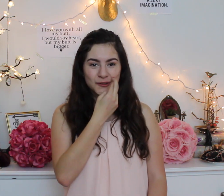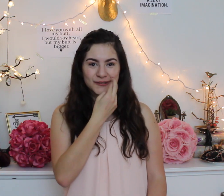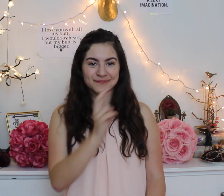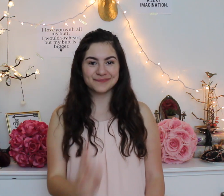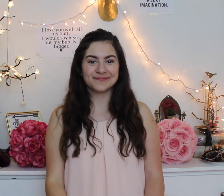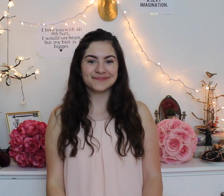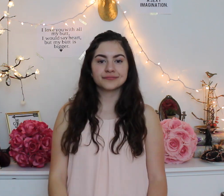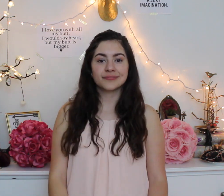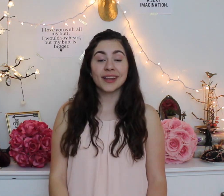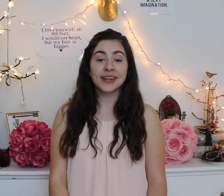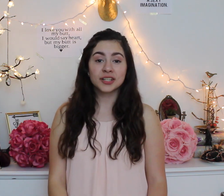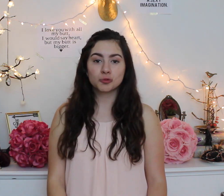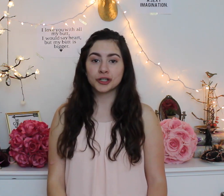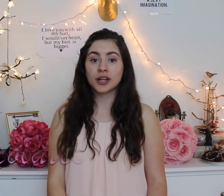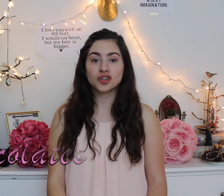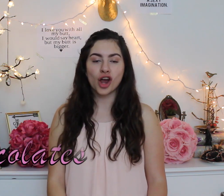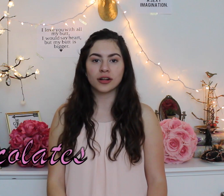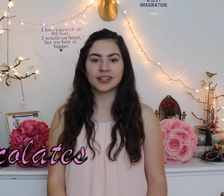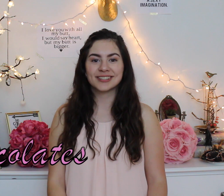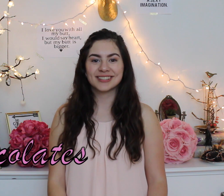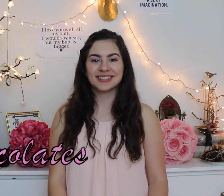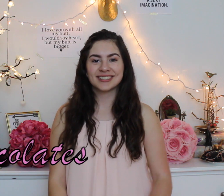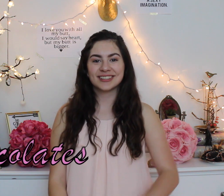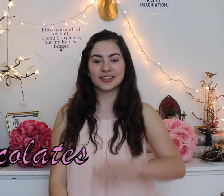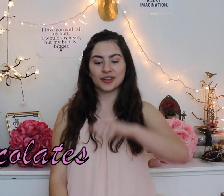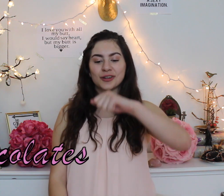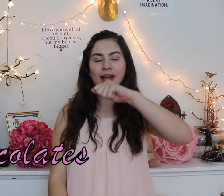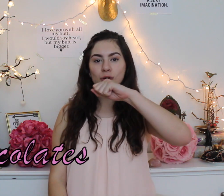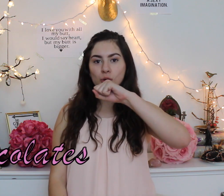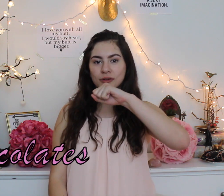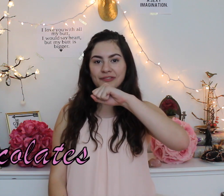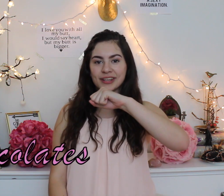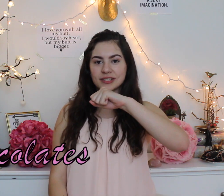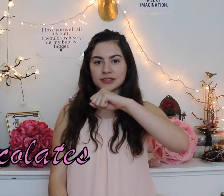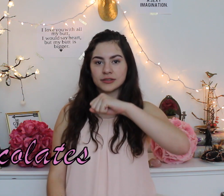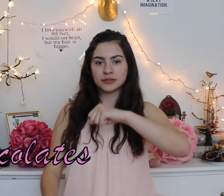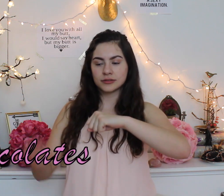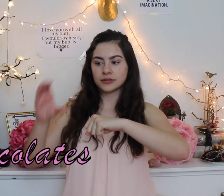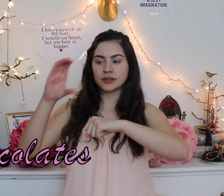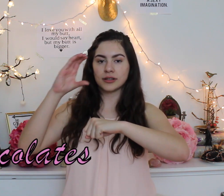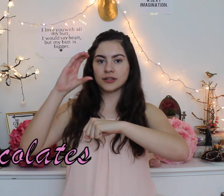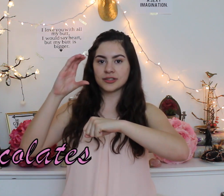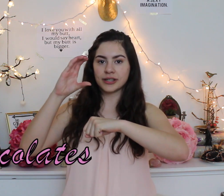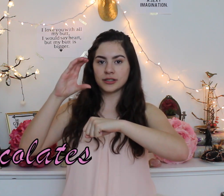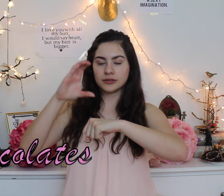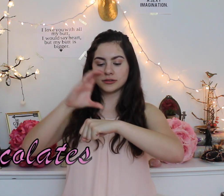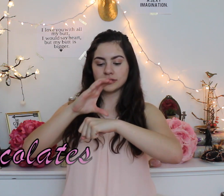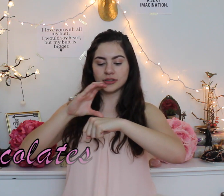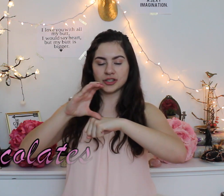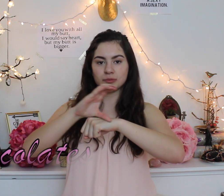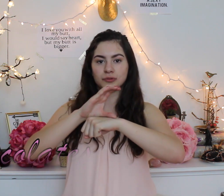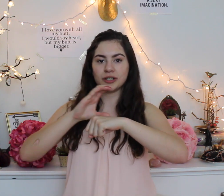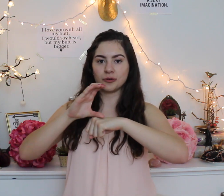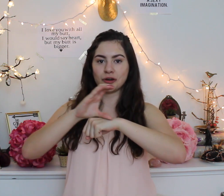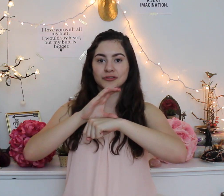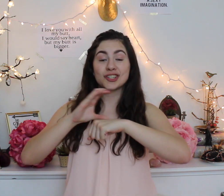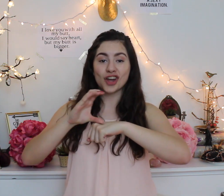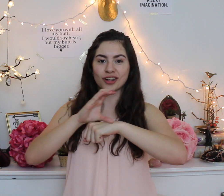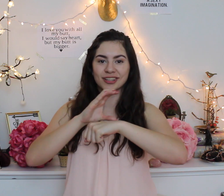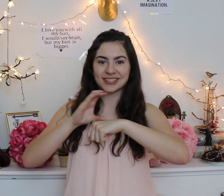next word chocolates so you're gonna hold up this and a c and just put it around chocolates